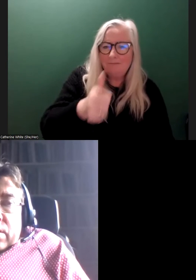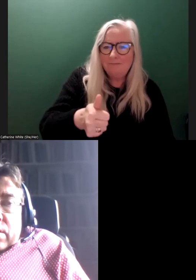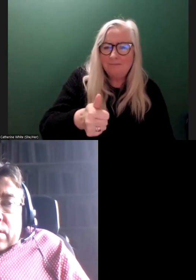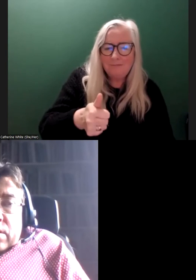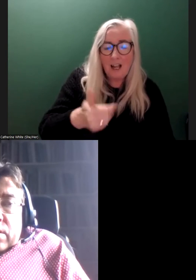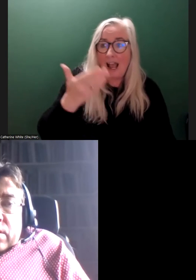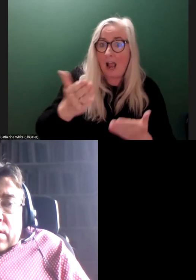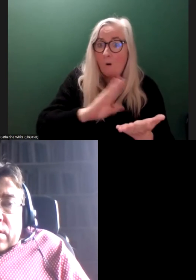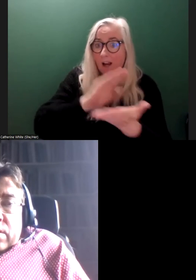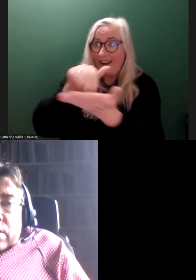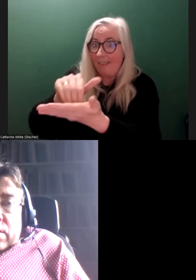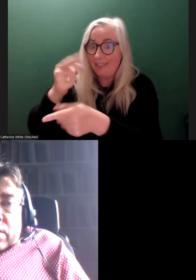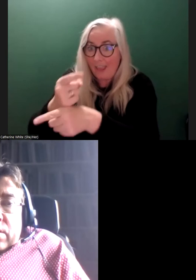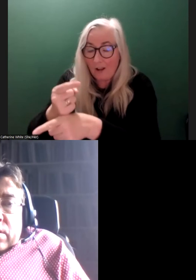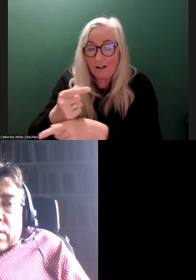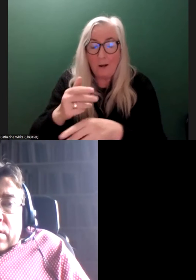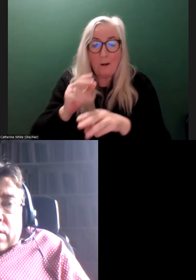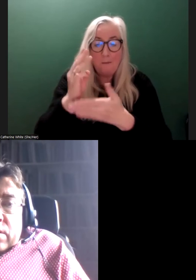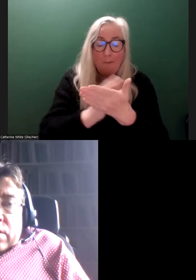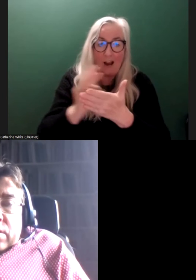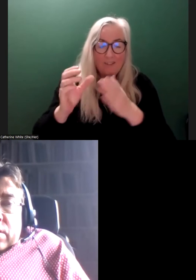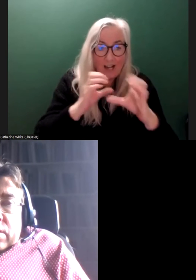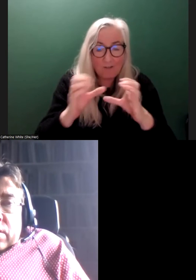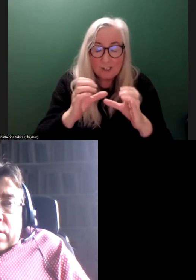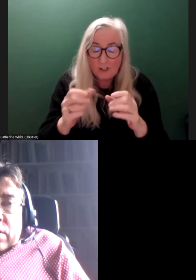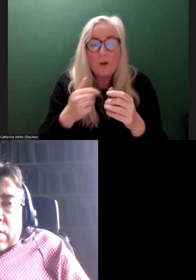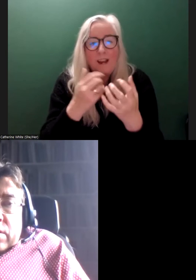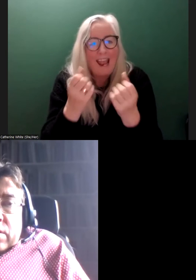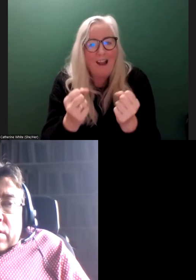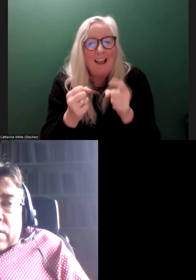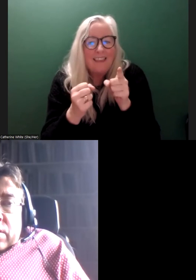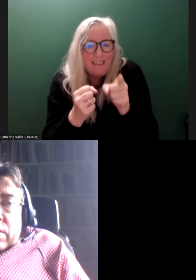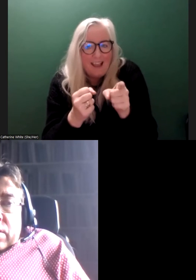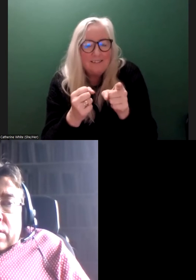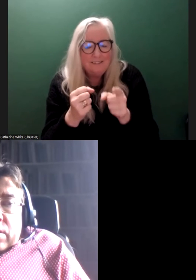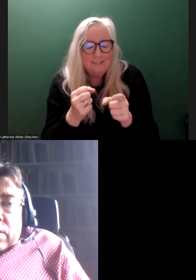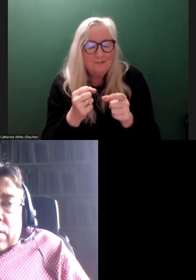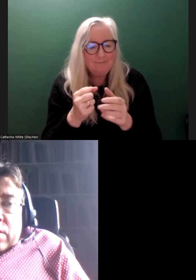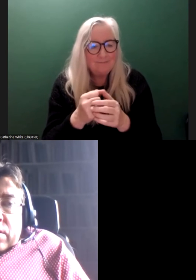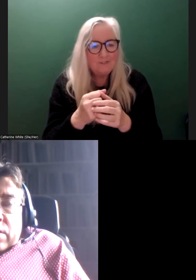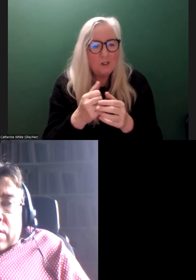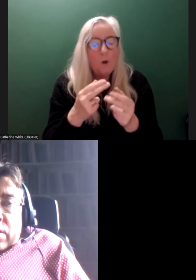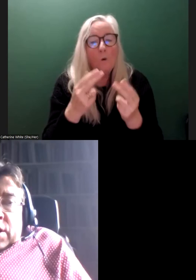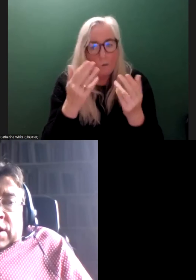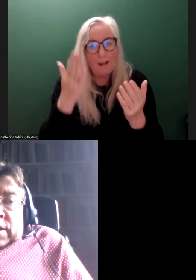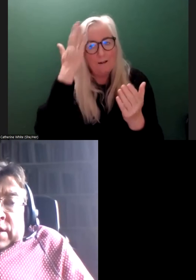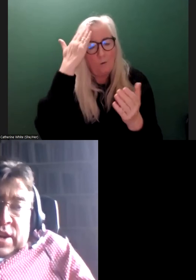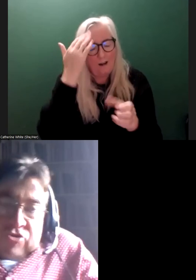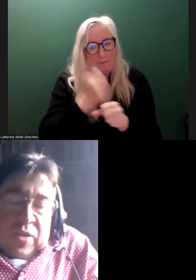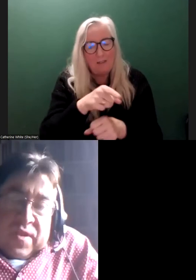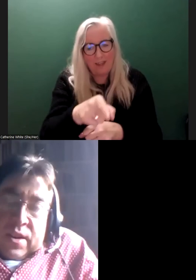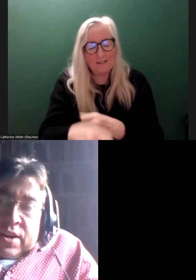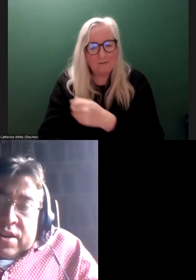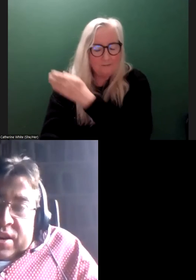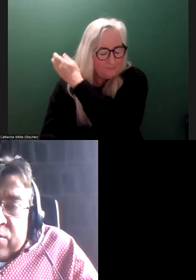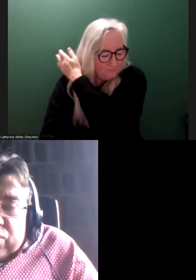or be part of that conversation. So I do think it is, but we do have that format in place, and it's something we're conscious of. Thank